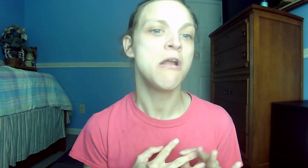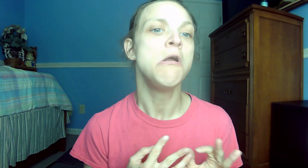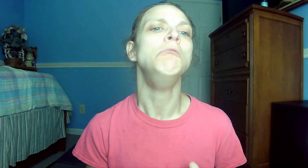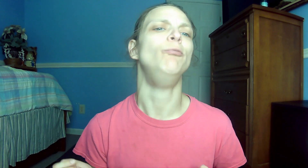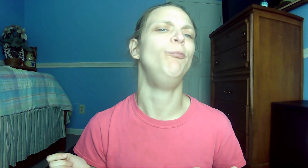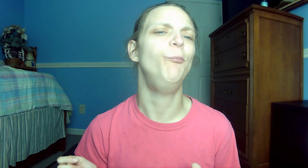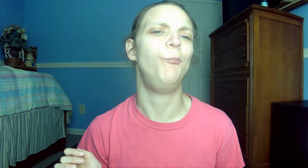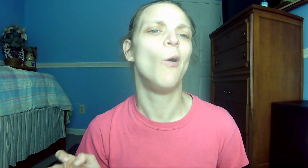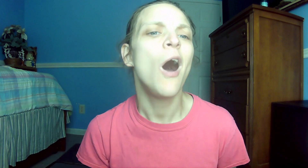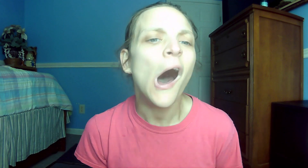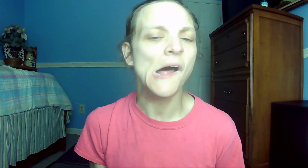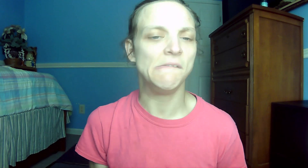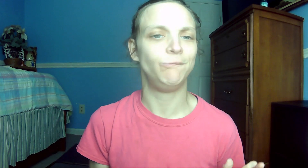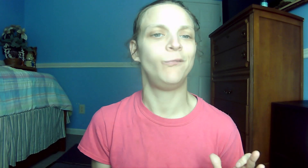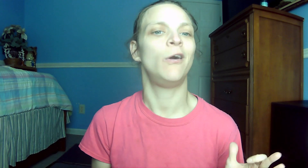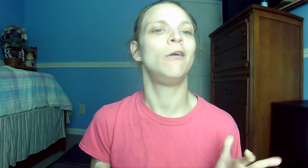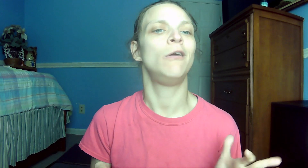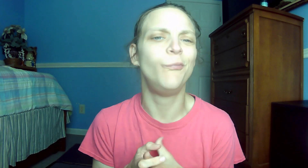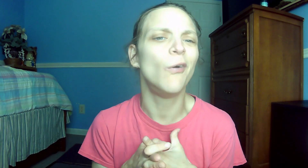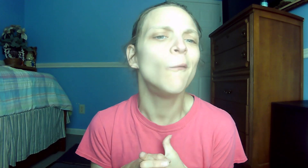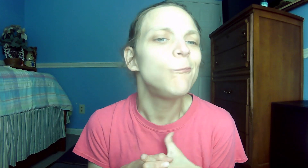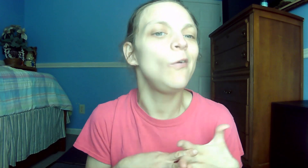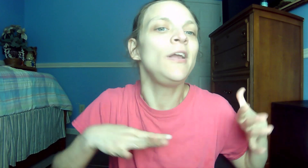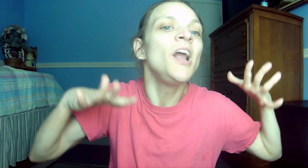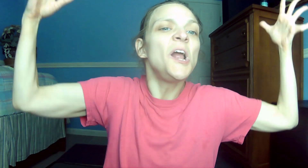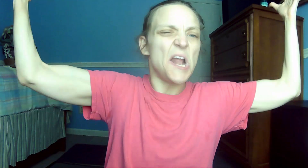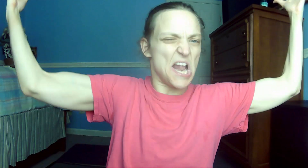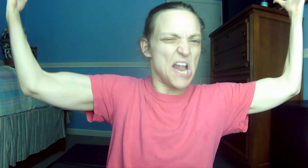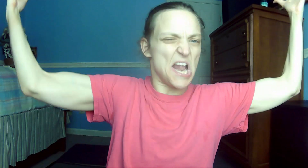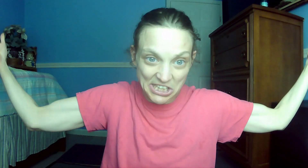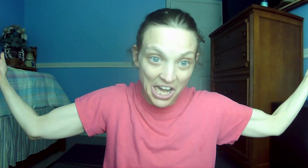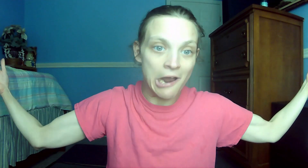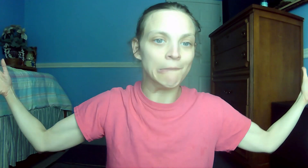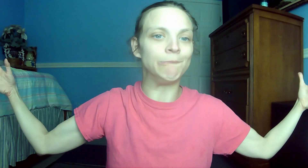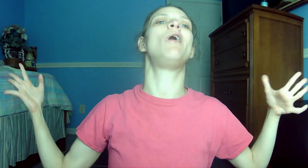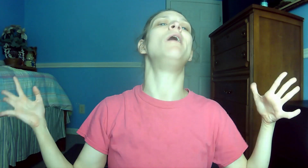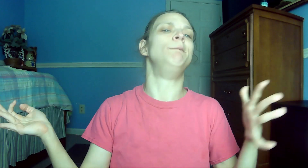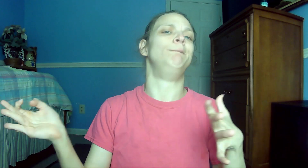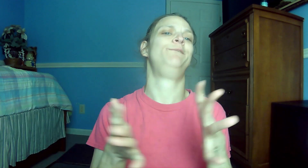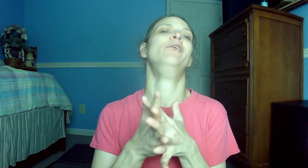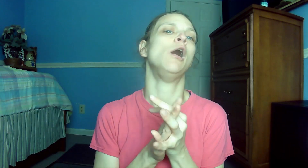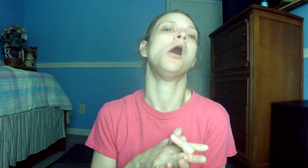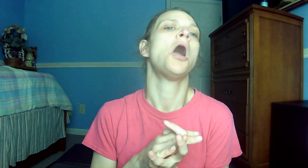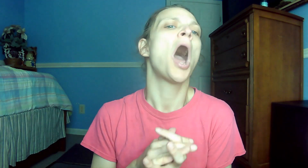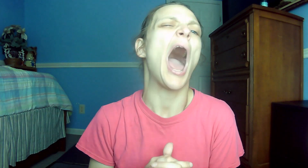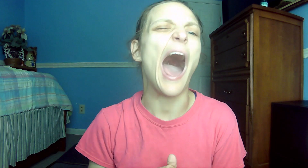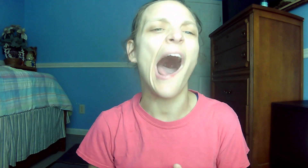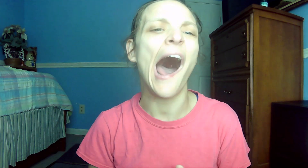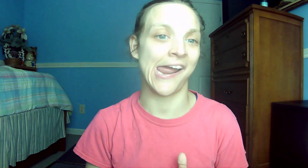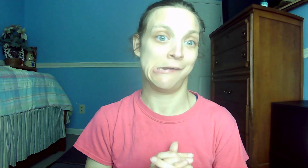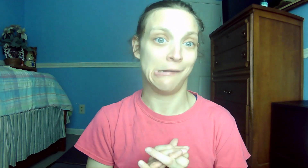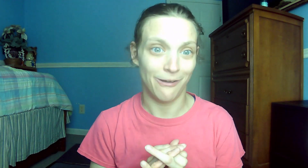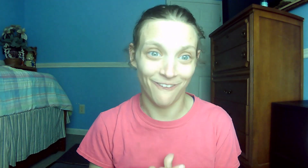a new